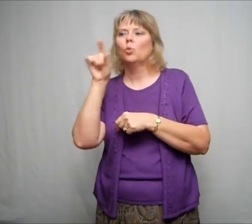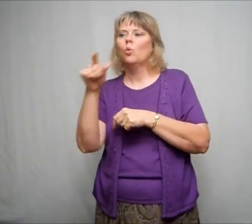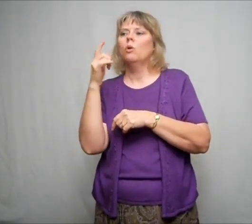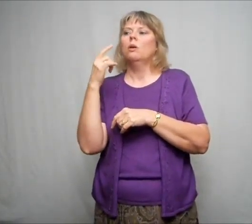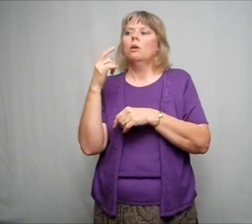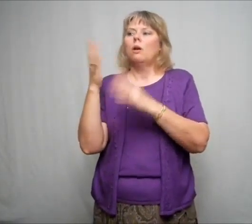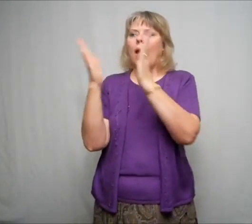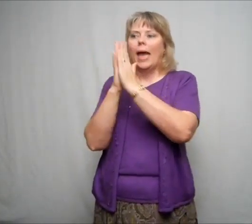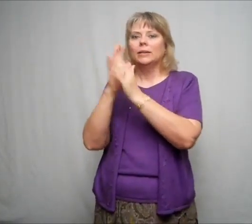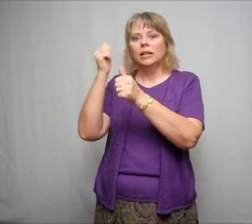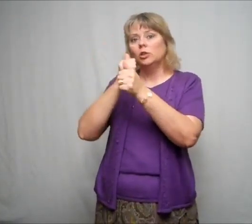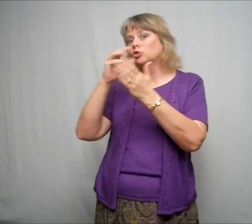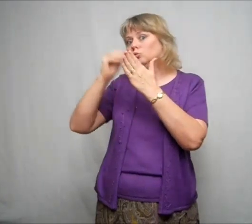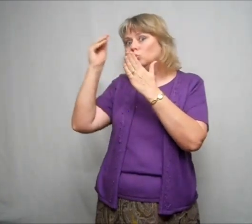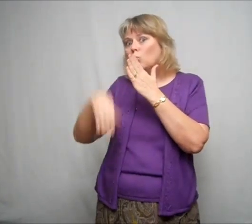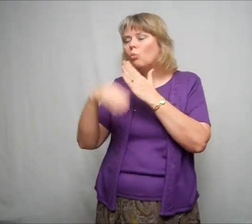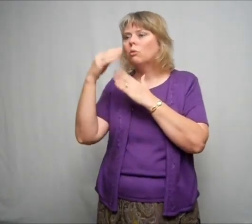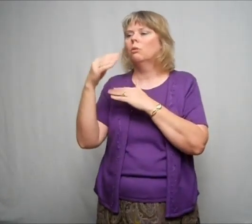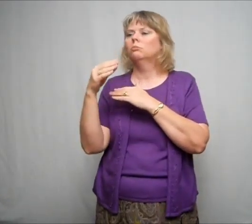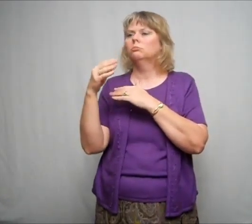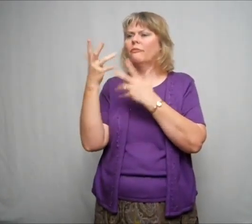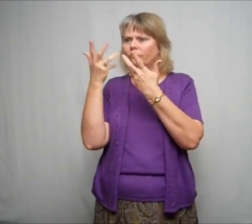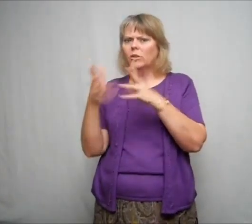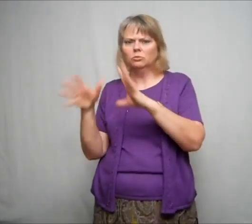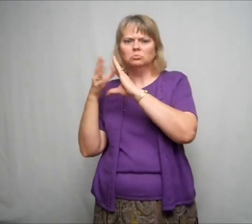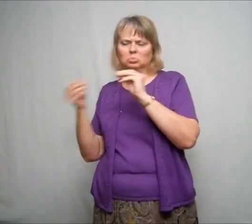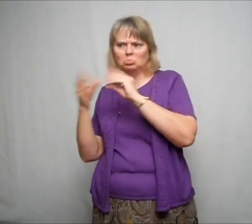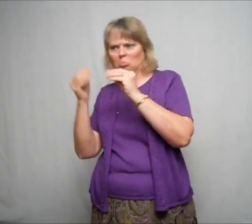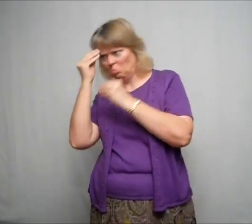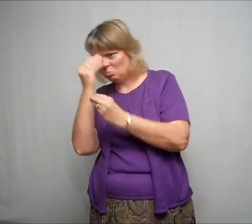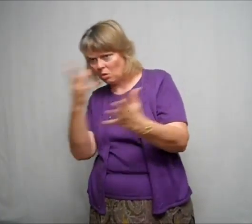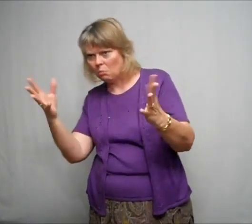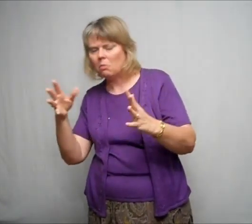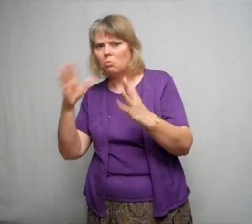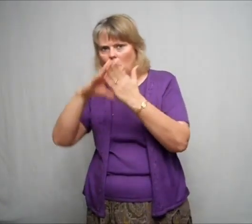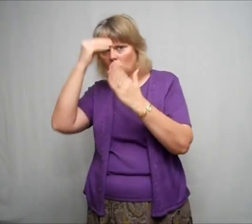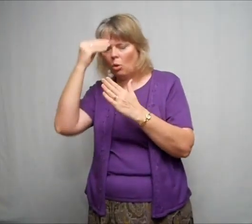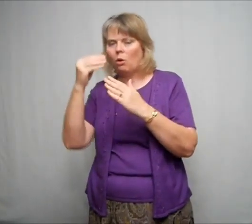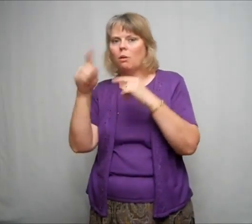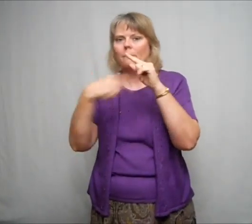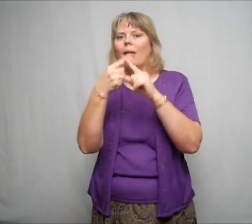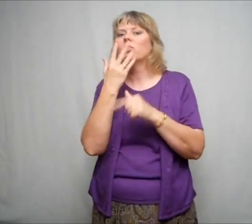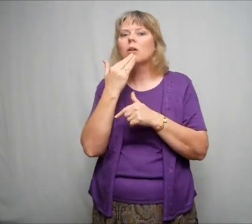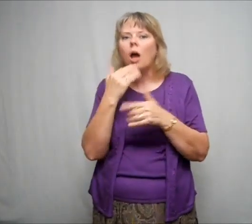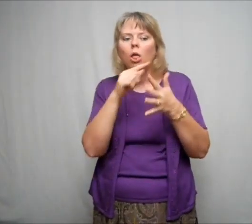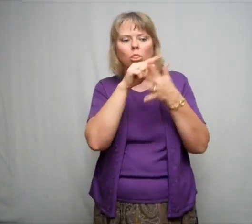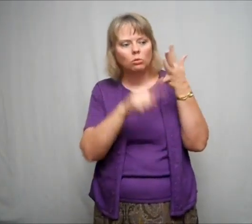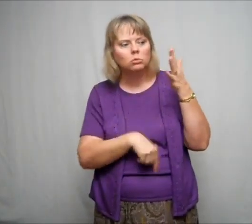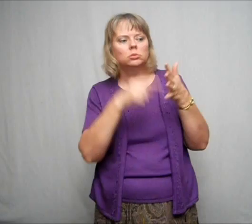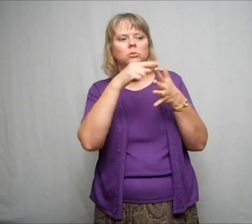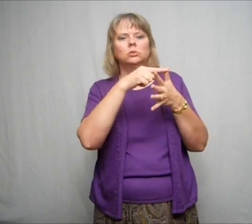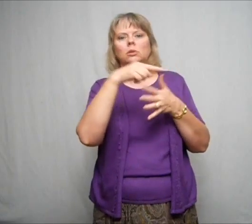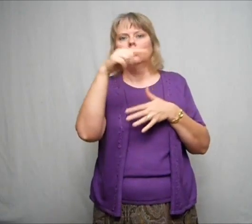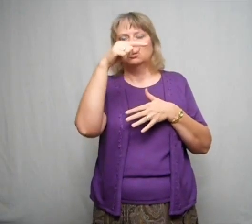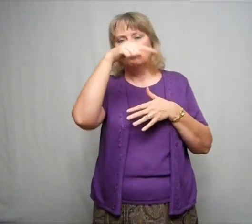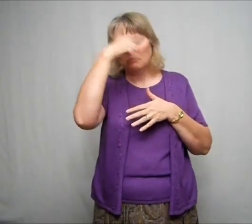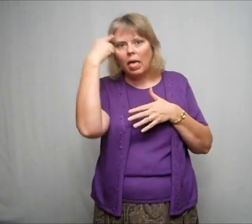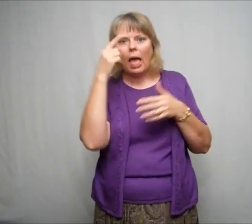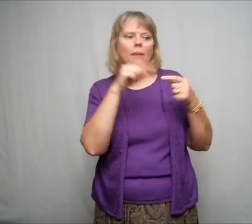practicing telling somebody else. And so that way they would learn how to share the gospel. We used the colors,